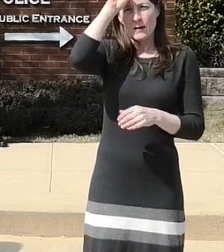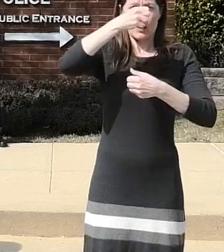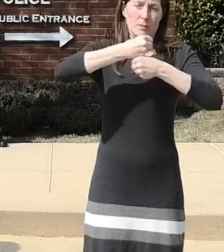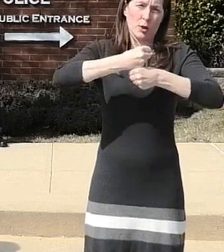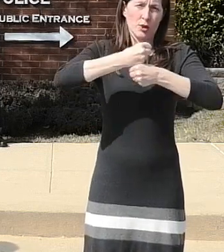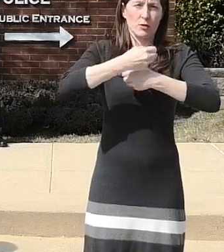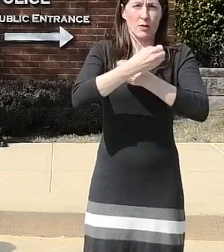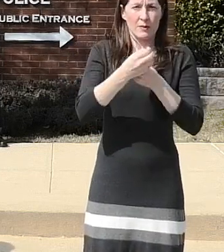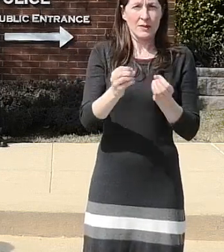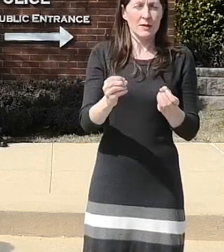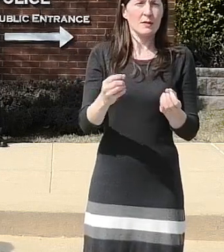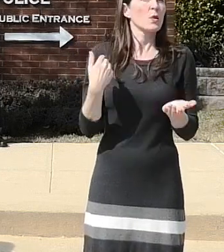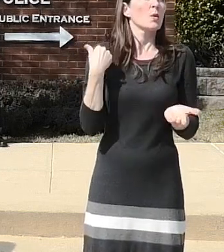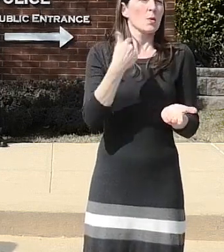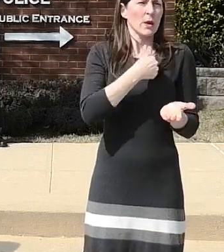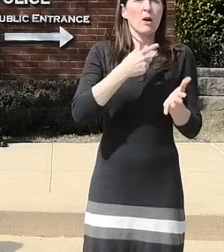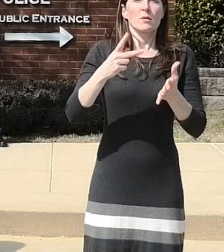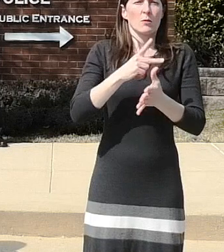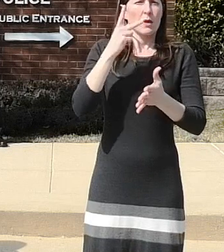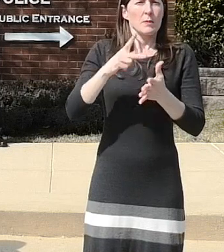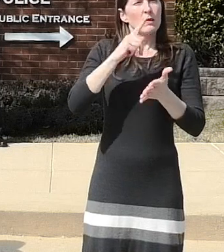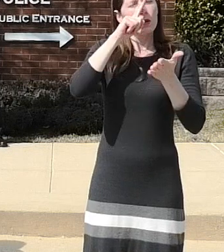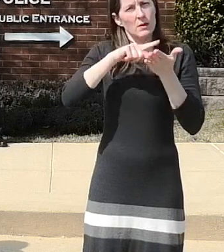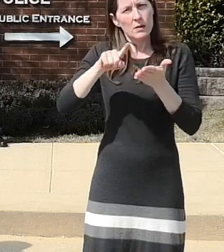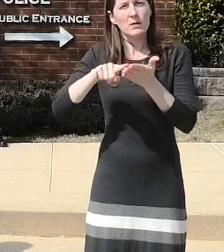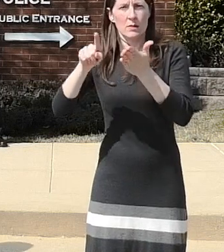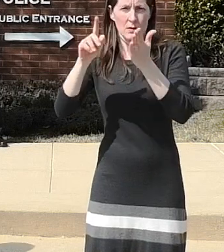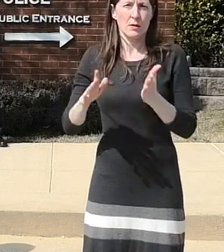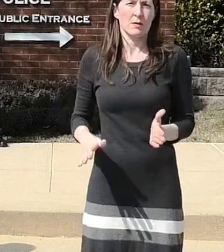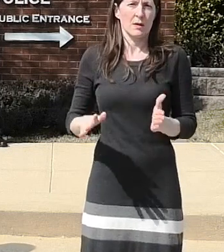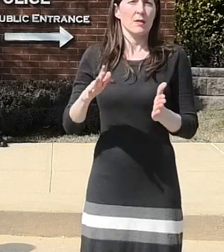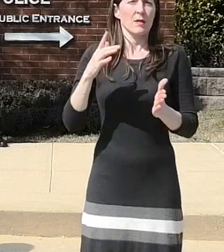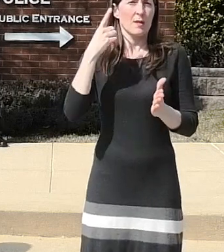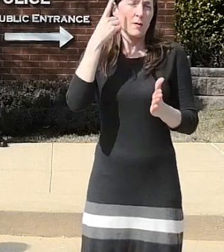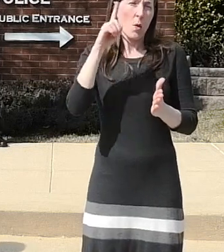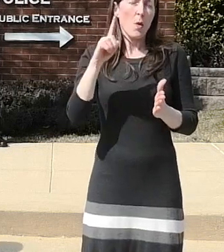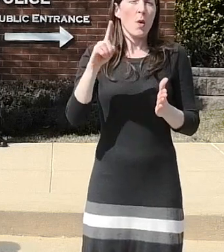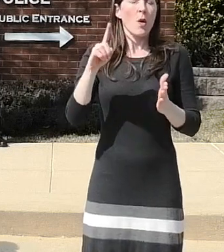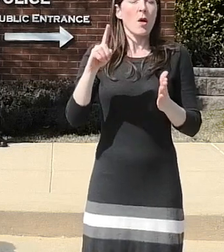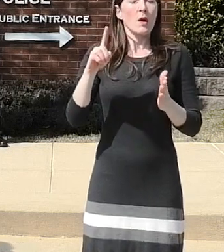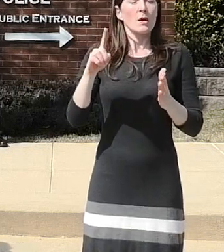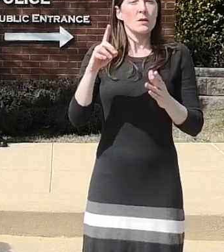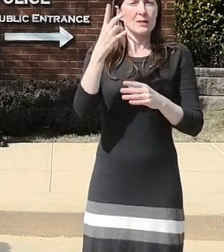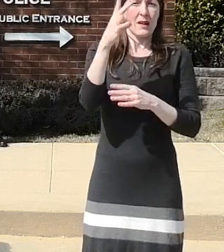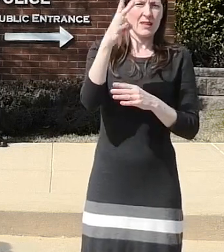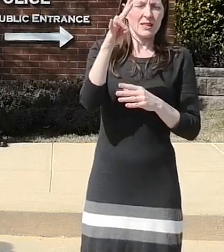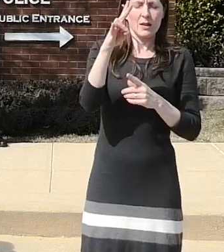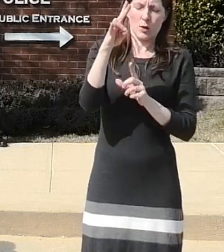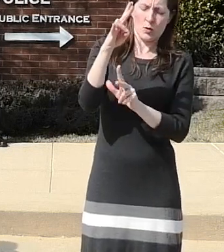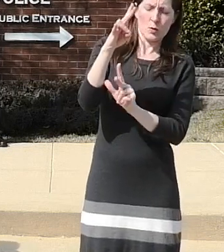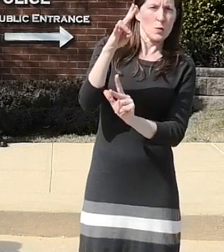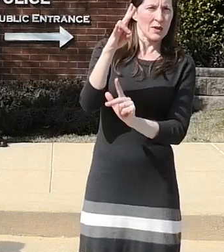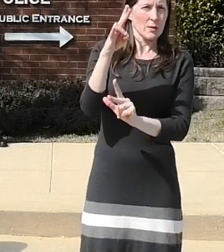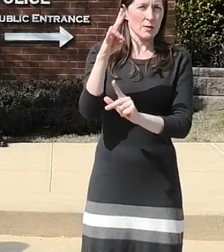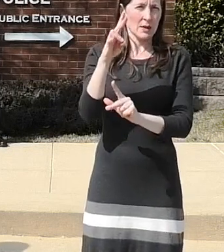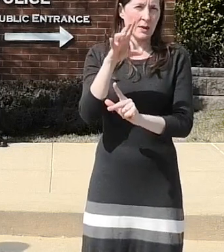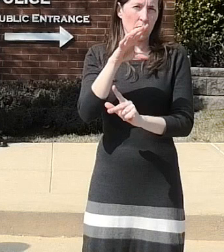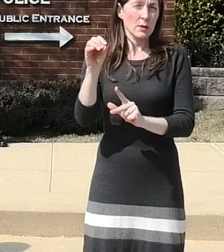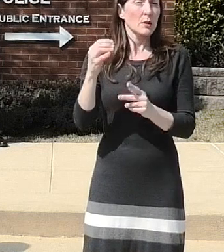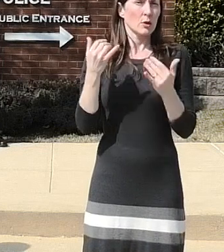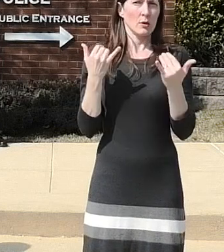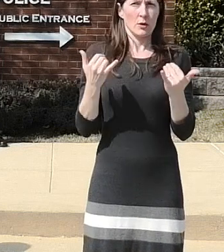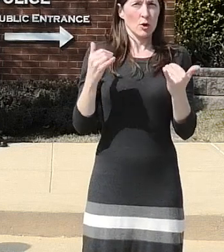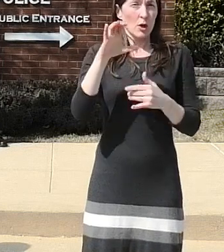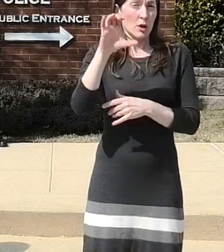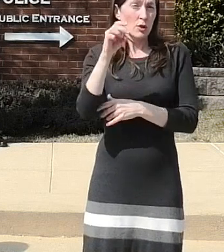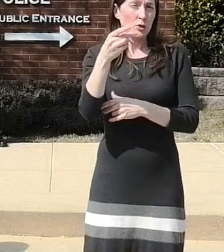investigative bodies for fire and explosives for 17 out of the 23 counties in maryland we currently have an open case in charles county right now that we